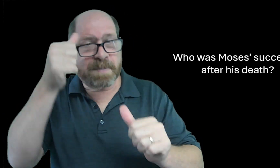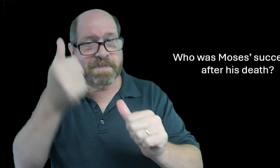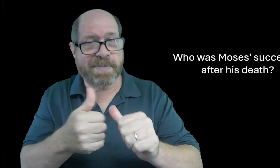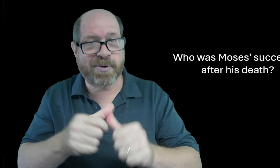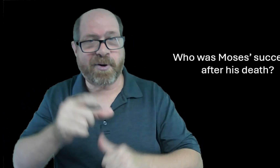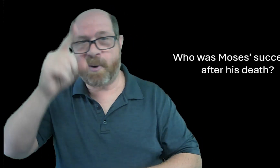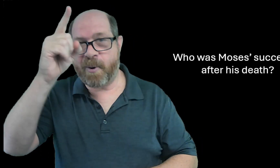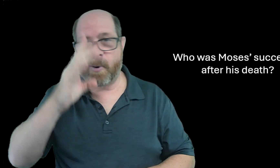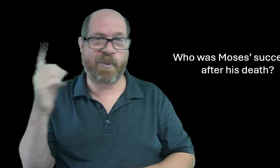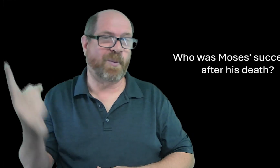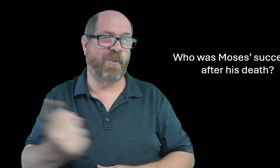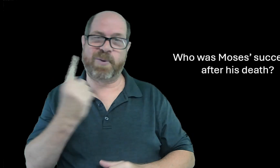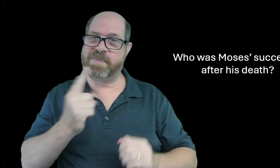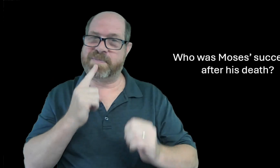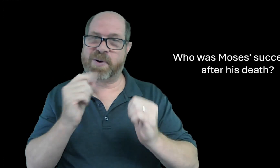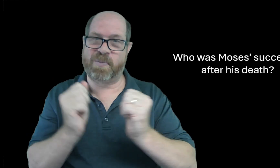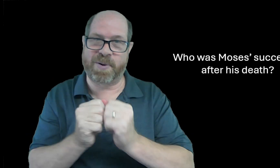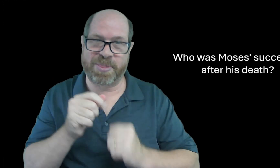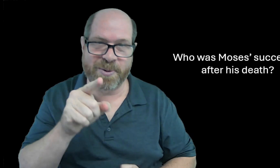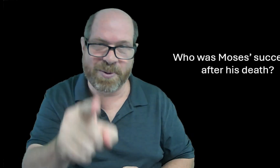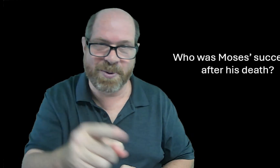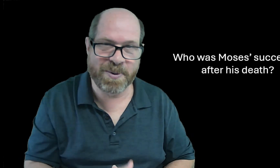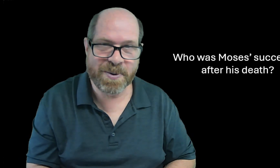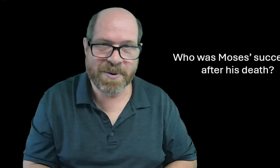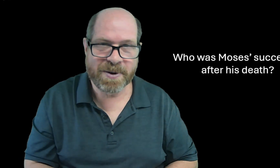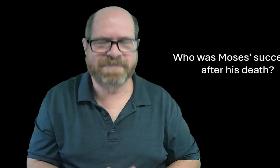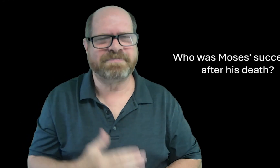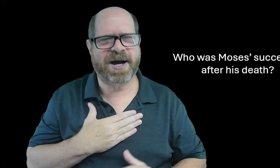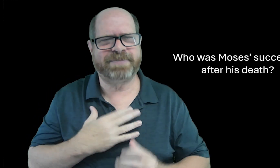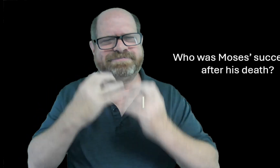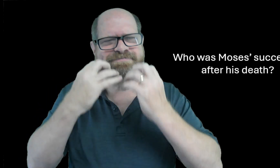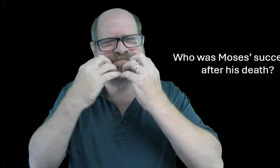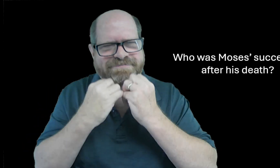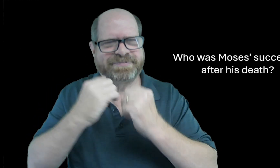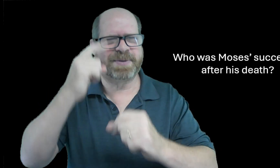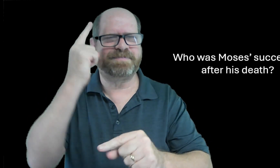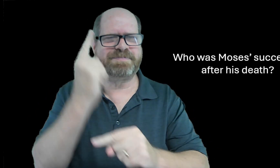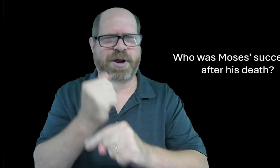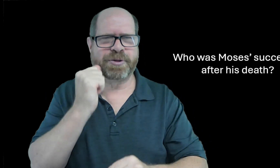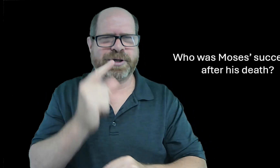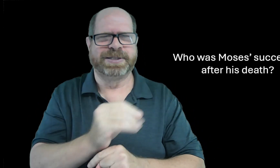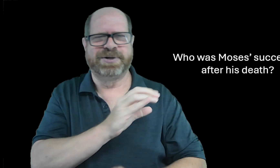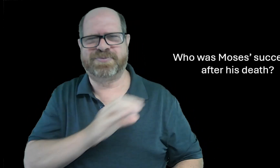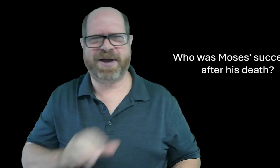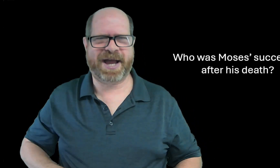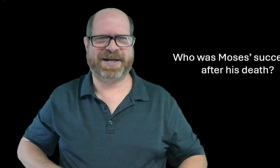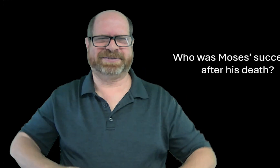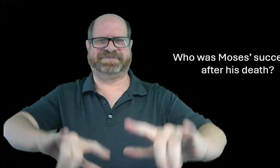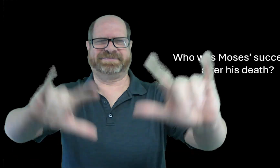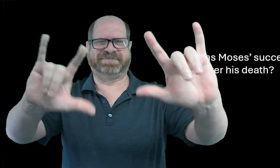and remember god will always be with you my precious brothers and sisters in christ bye